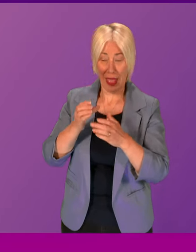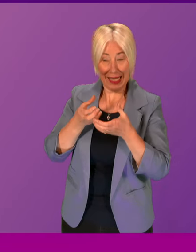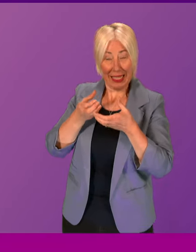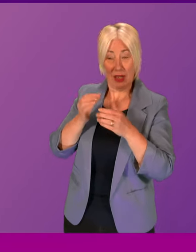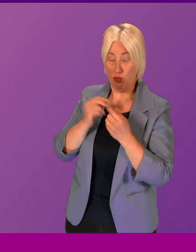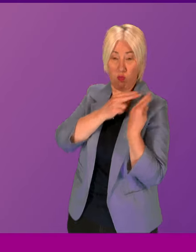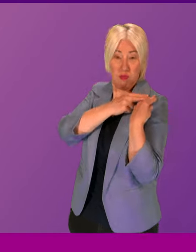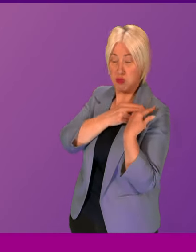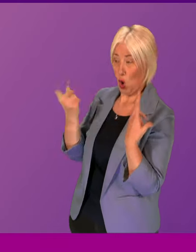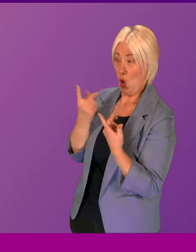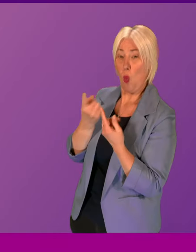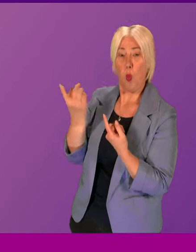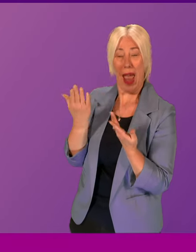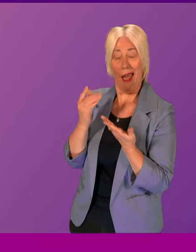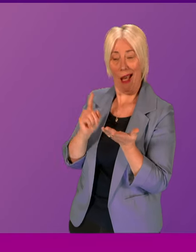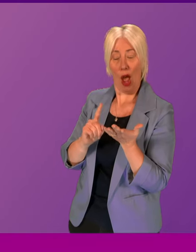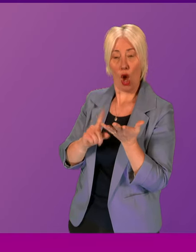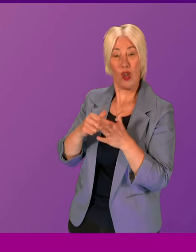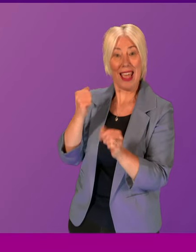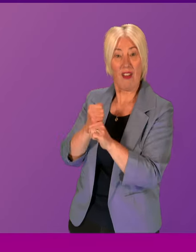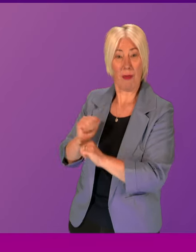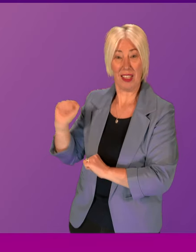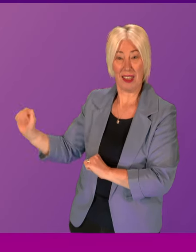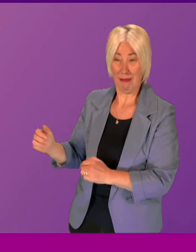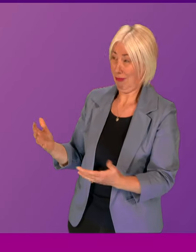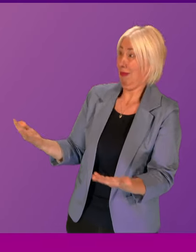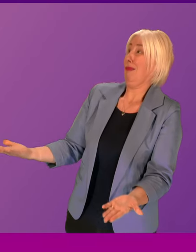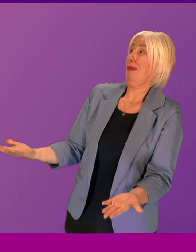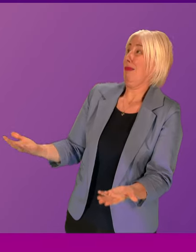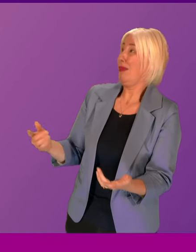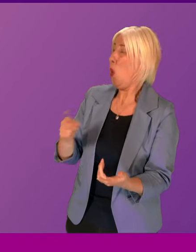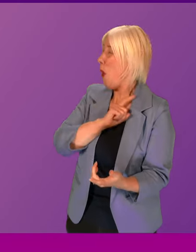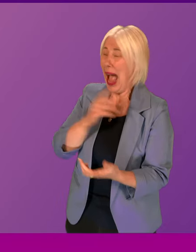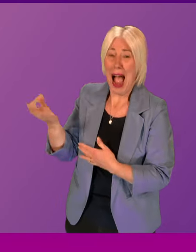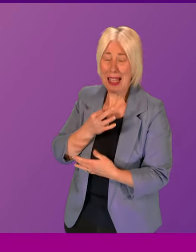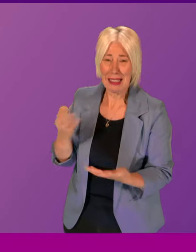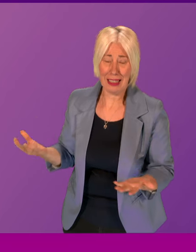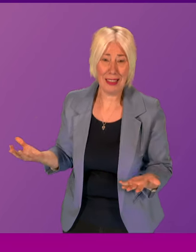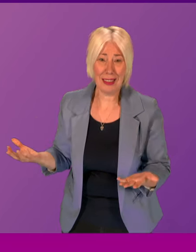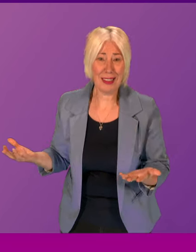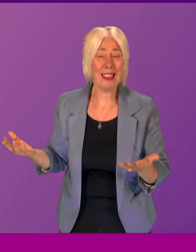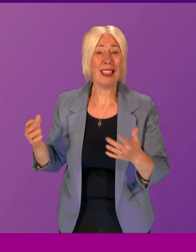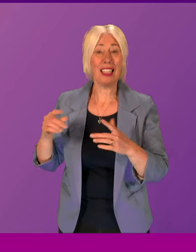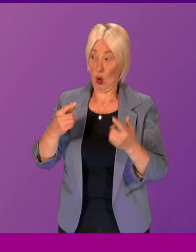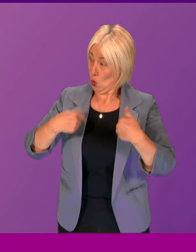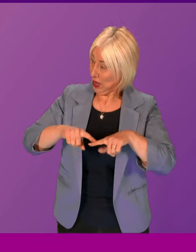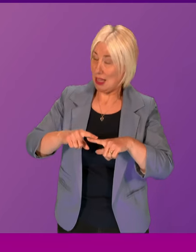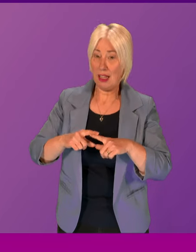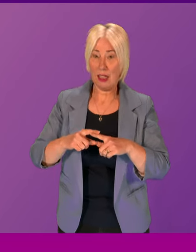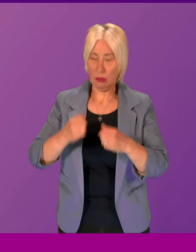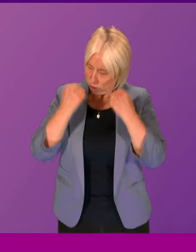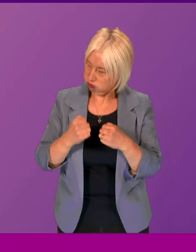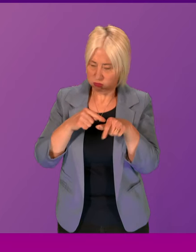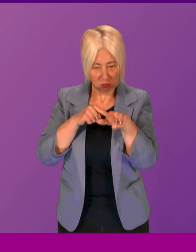UK Government, well, you couldn't mark his neck with a blowtorch presiding officer. Because we have a strong track